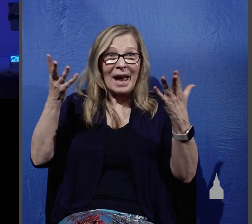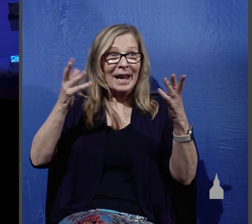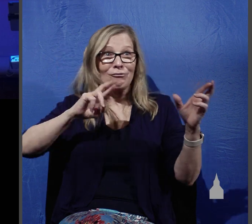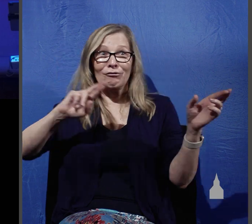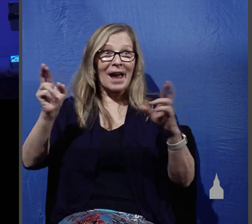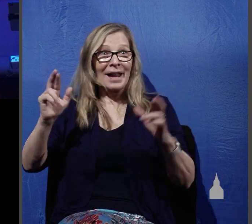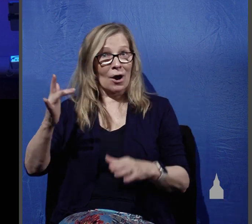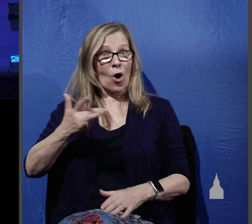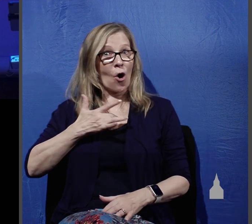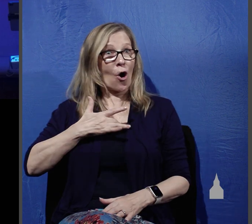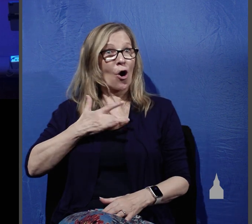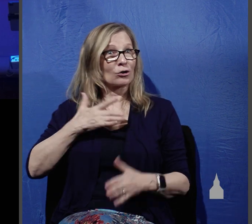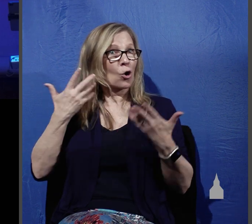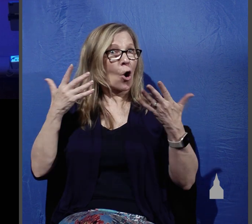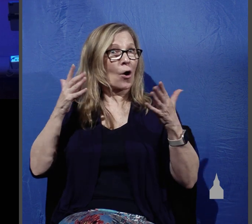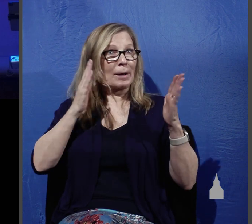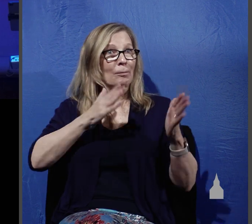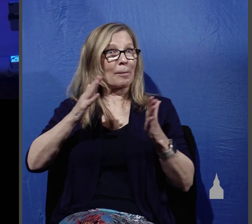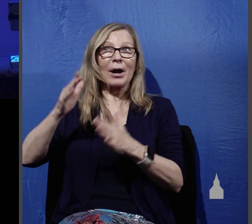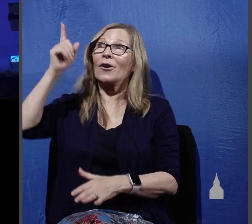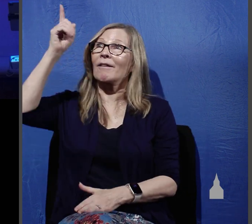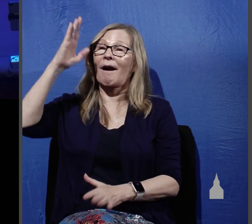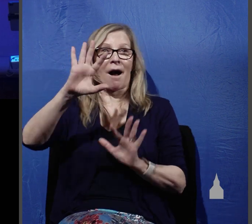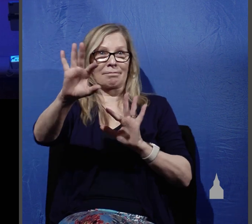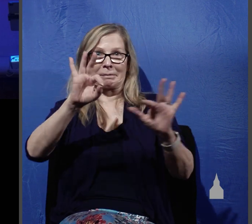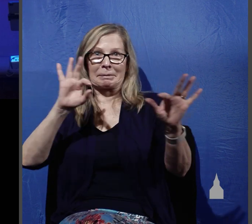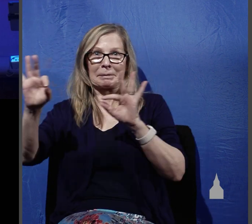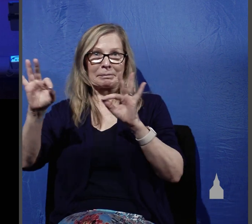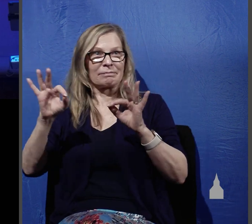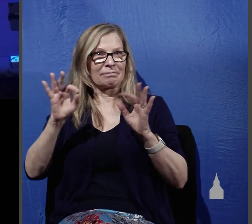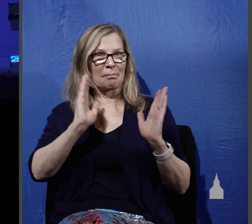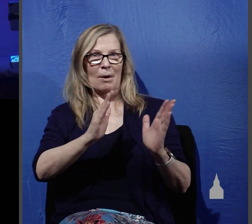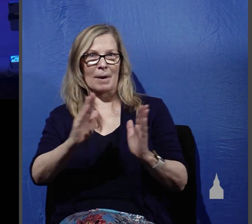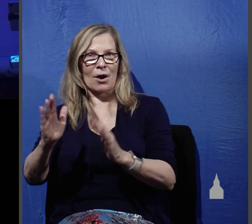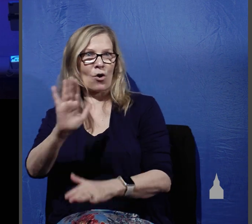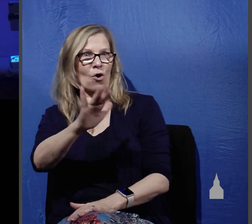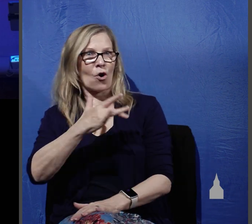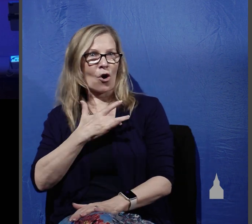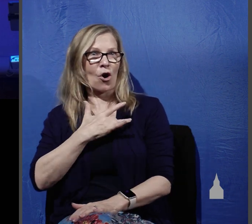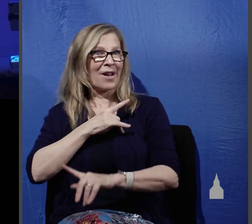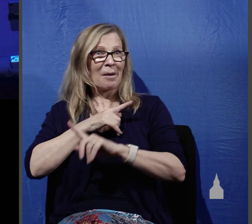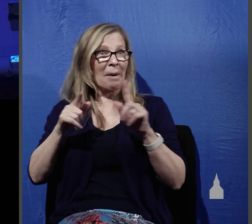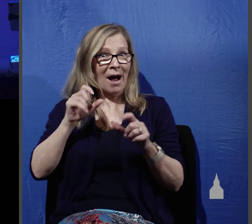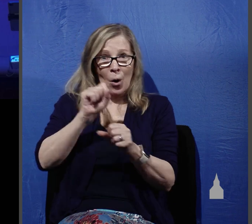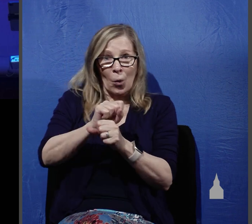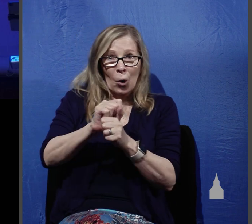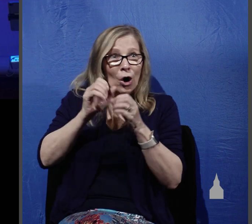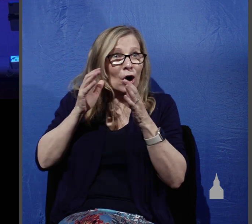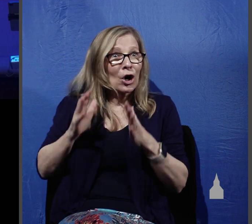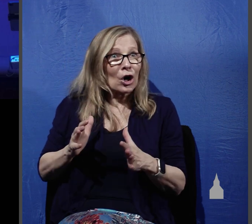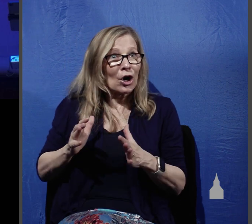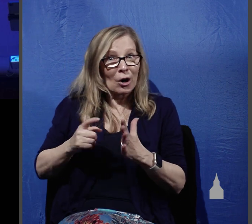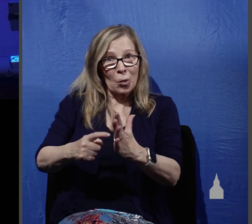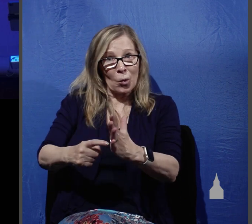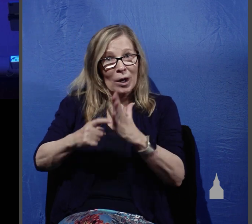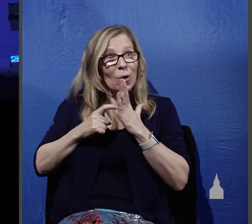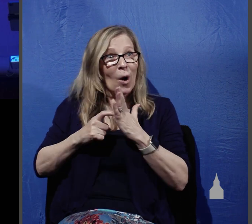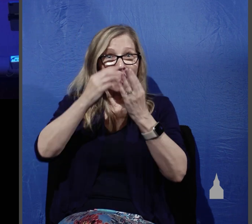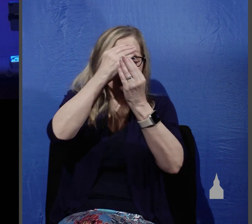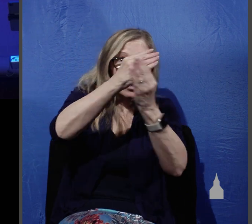their hearts had been prepared by God to accept Christ, the laborers who were needed to tell them the gospel